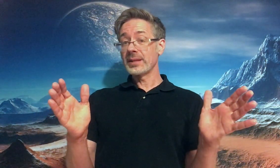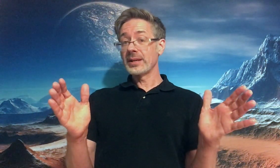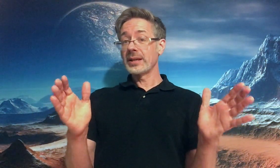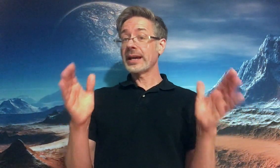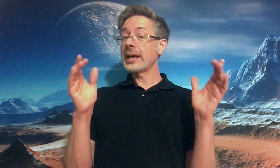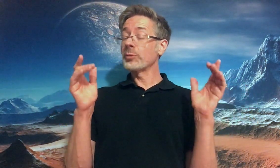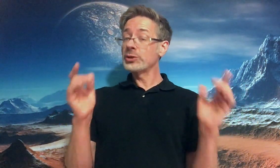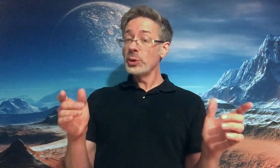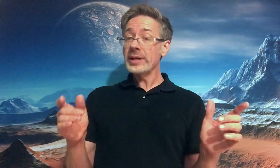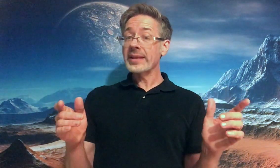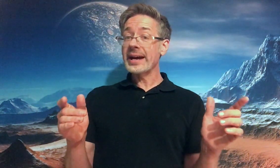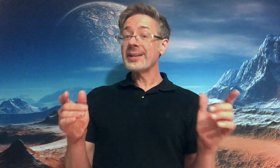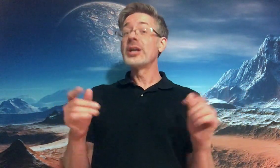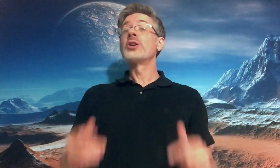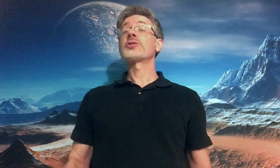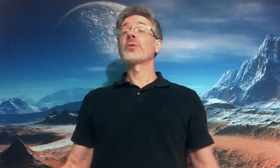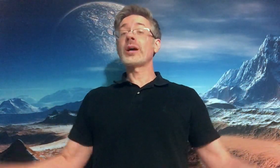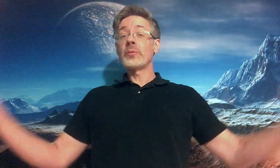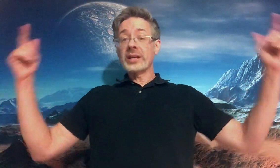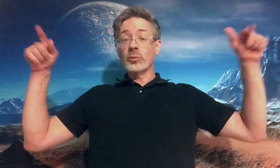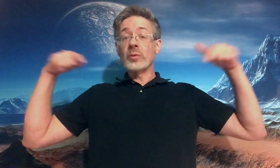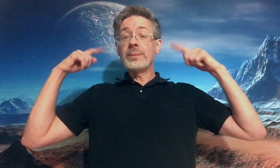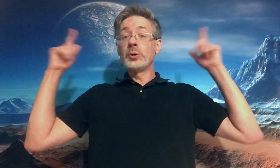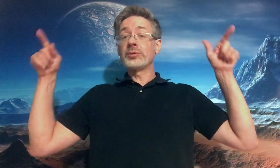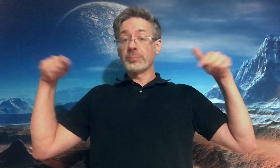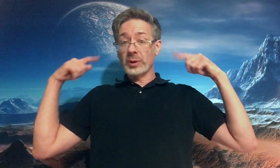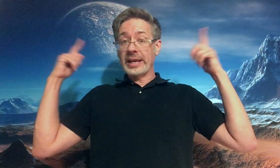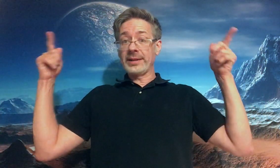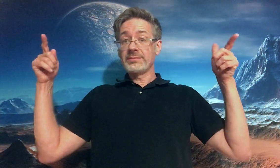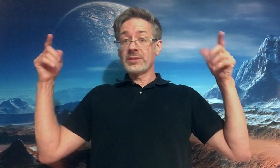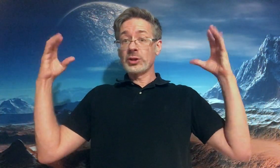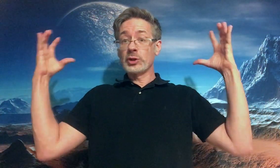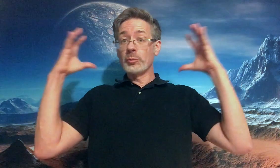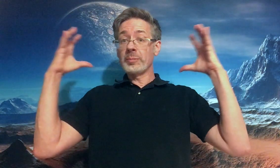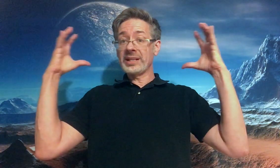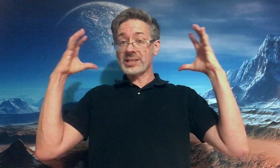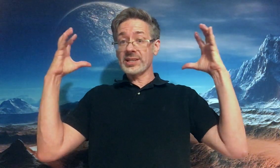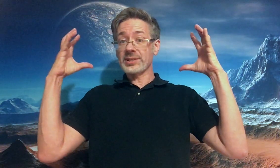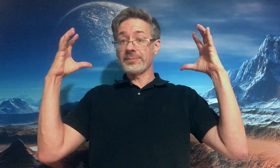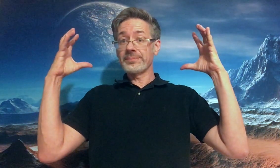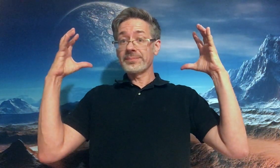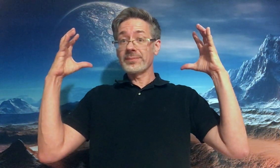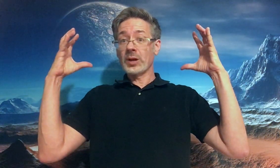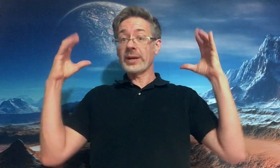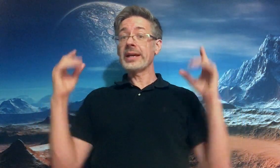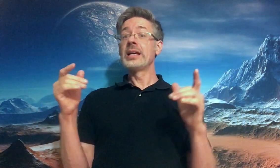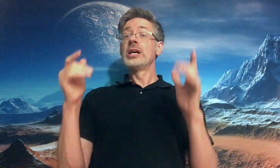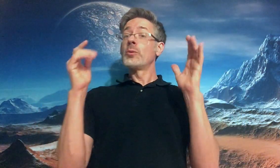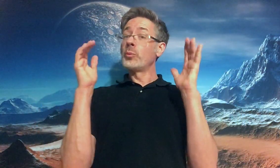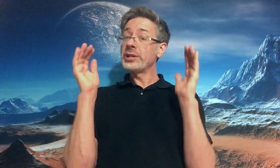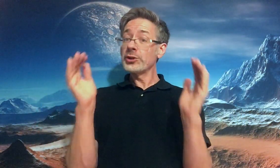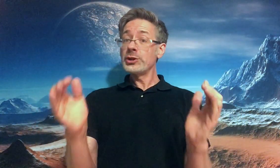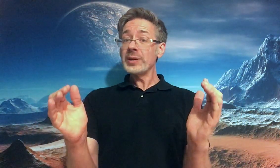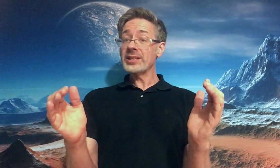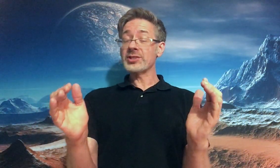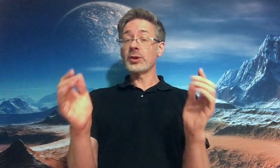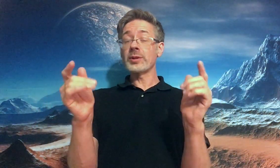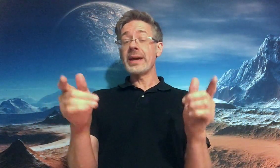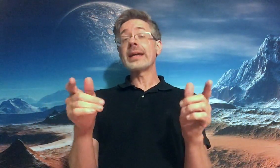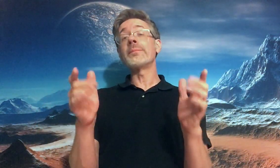Okay. And we're doing that so that we can reboot the brain, the dopamine system. Okay. When you're doing this though, to make it